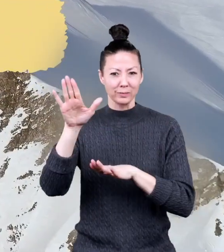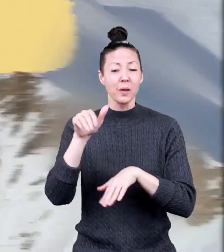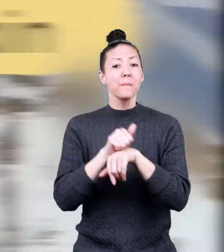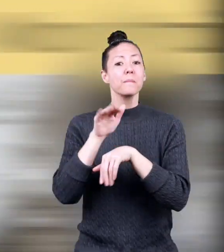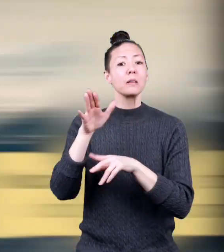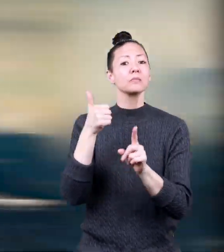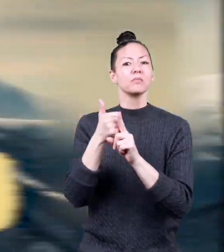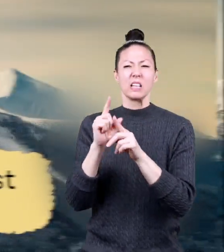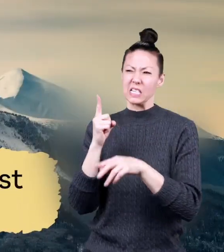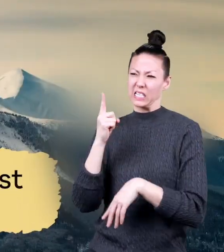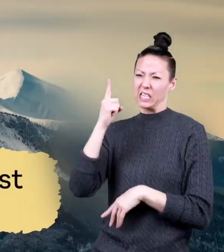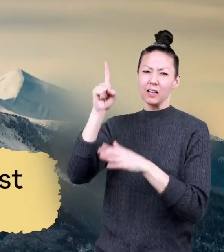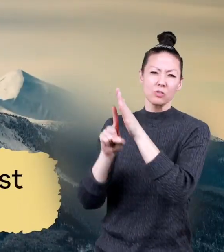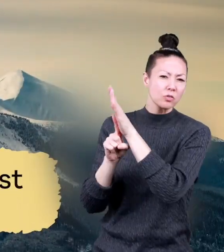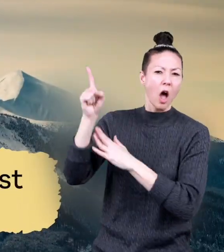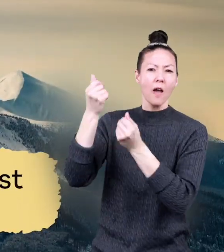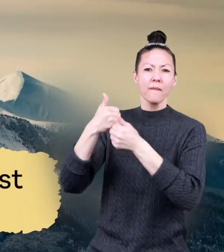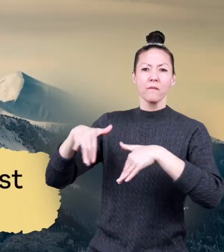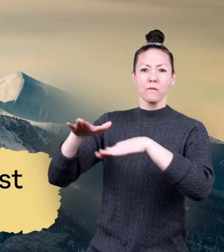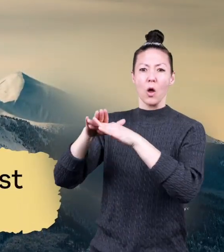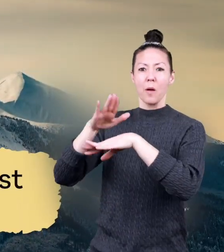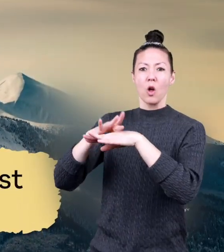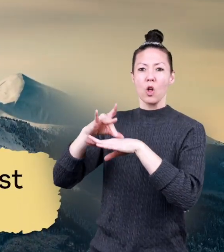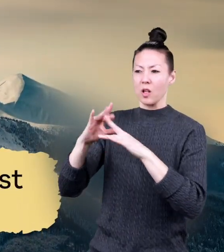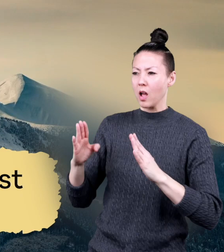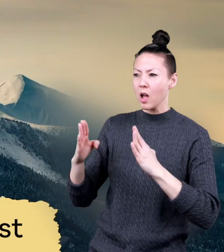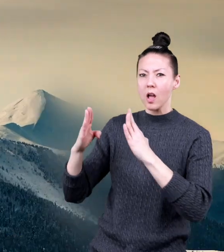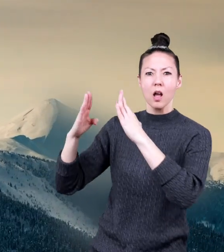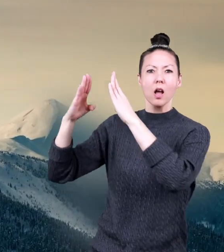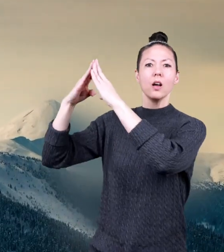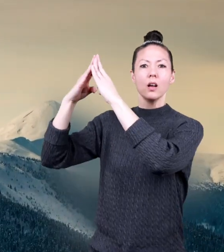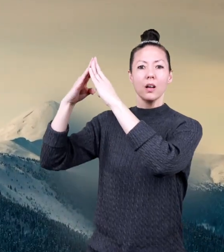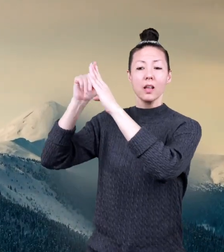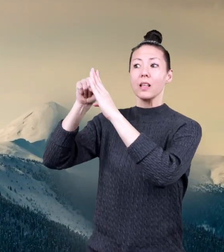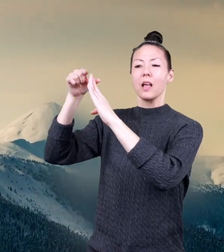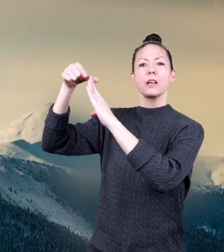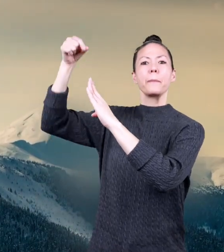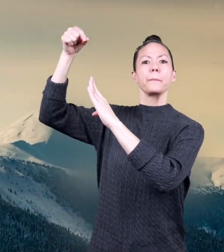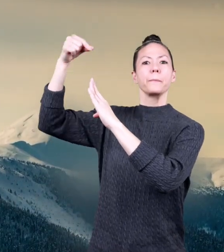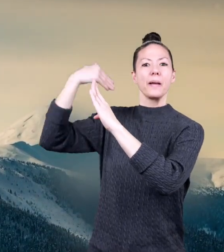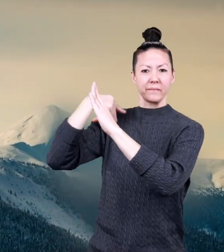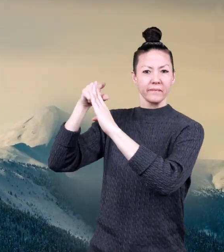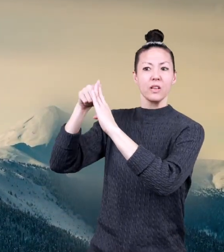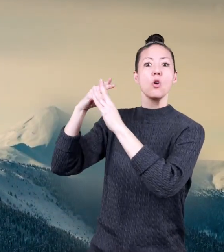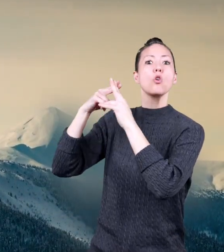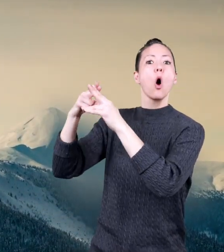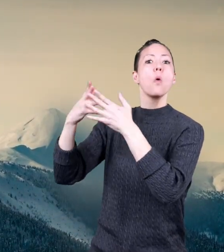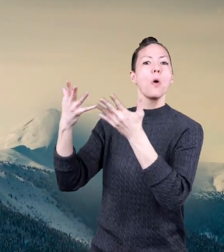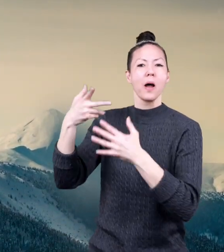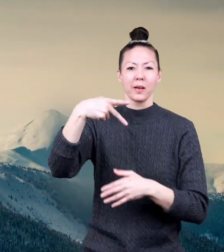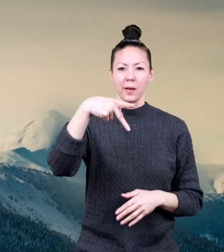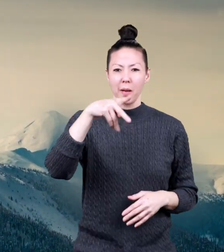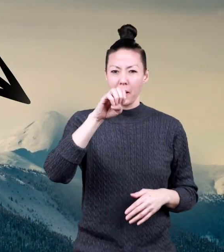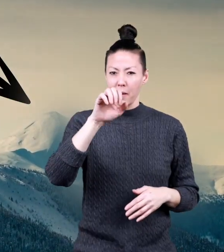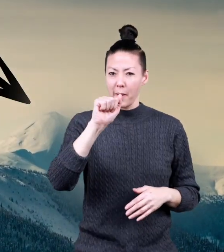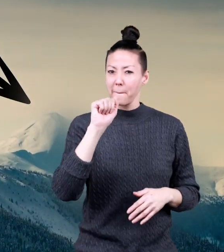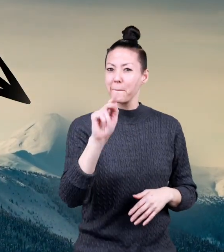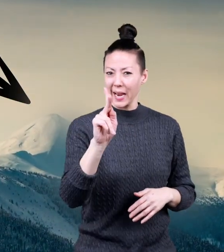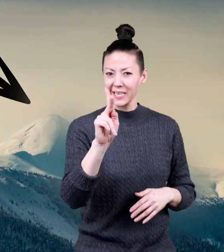Mountains are the highest landforms on Earth. Each mountain has a tip at the very top that is called the